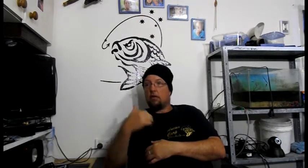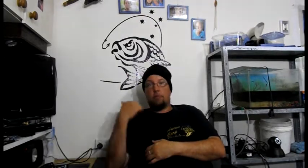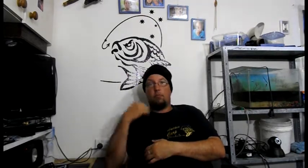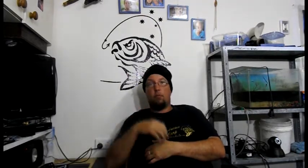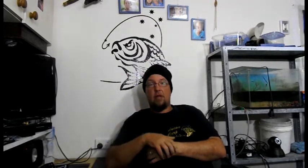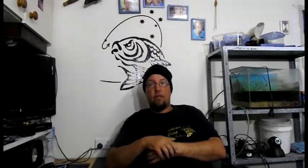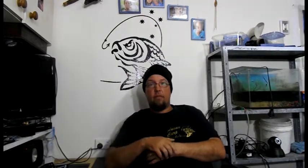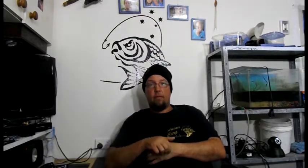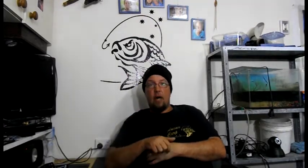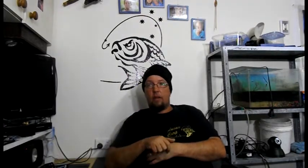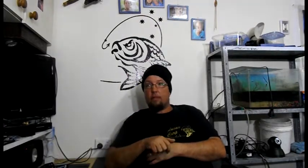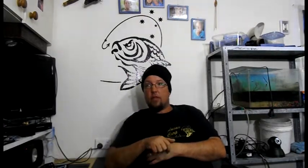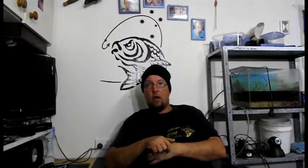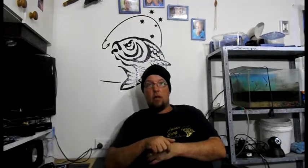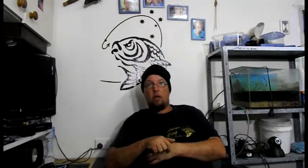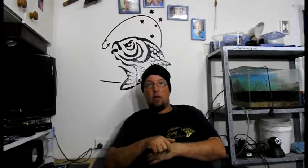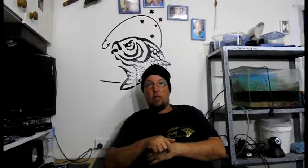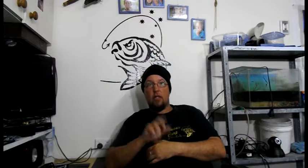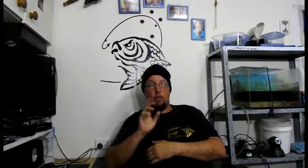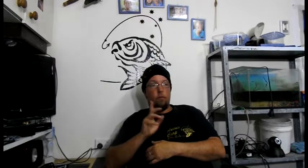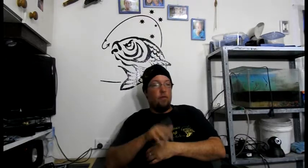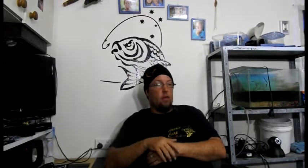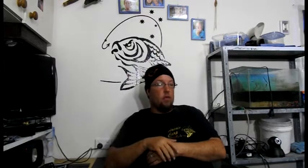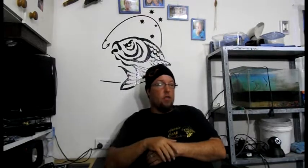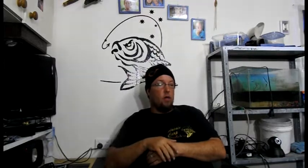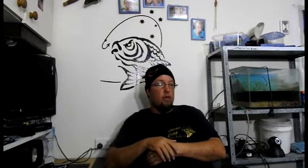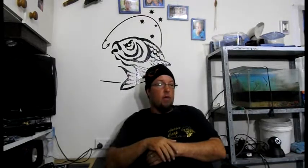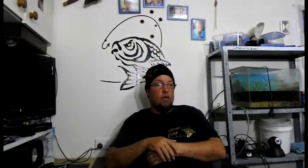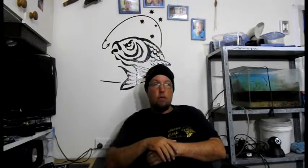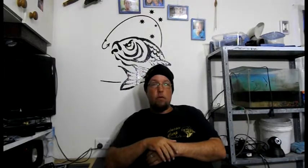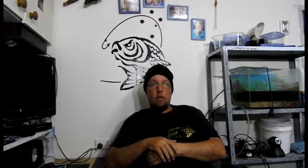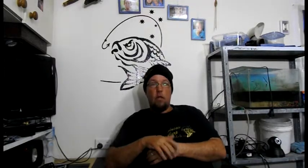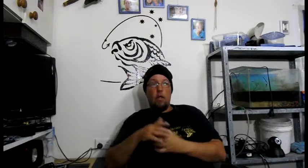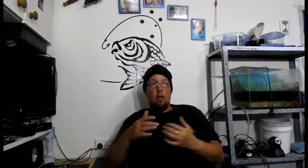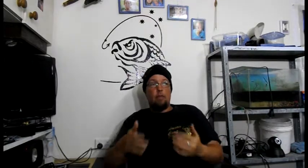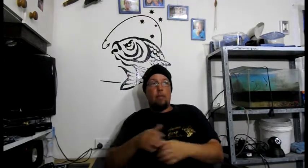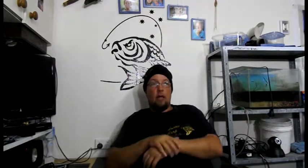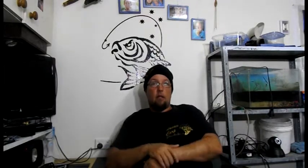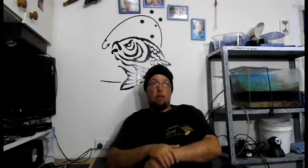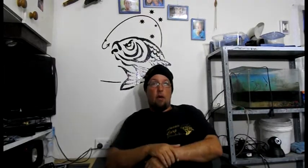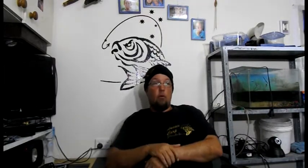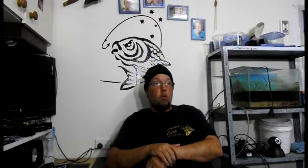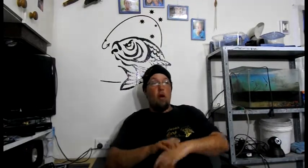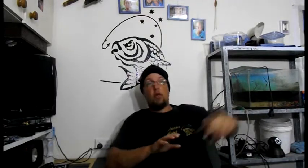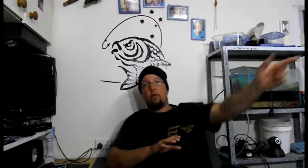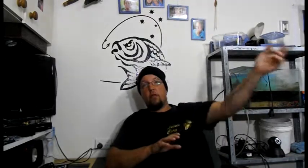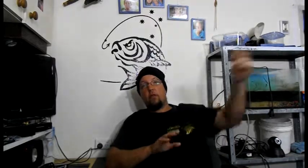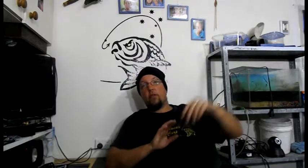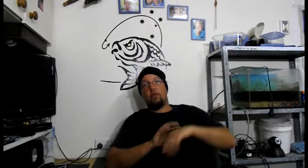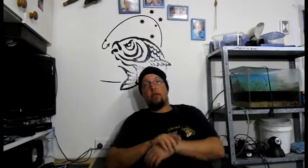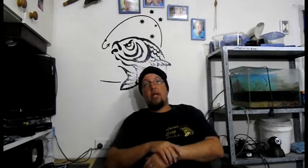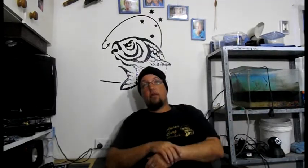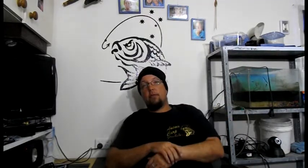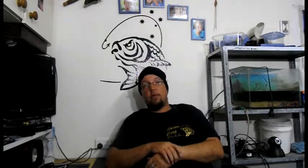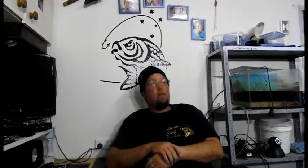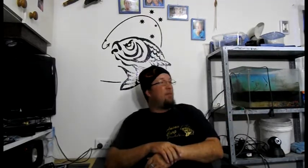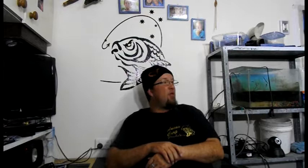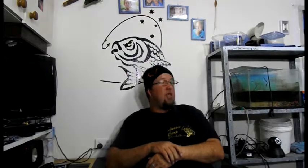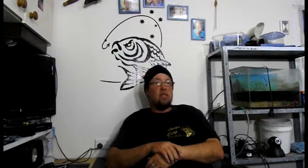was within sight. I was within line of sight of my vehicle. But I would have liked to have gone further down. But I'm not going to sit